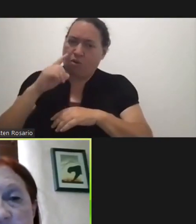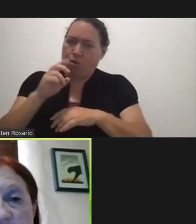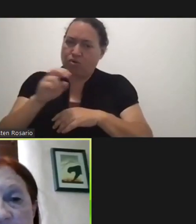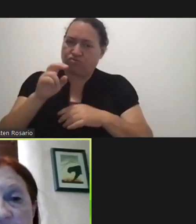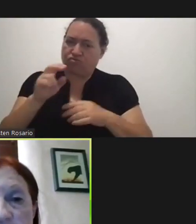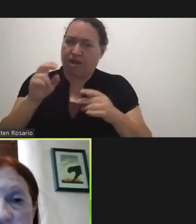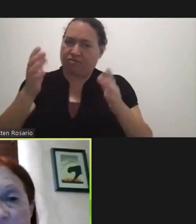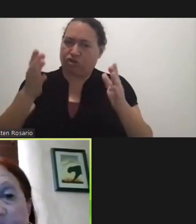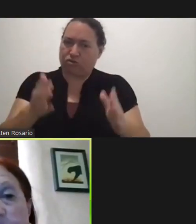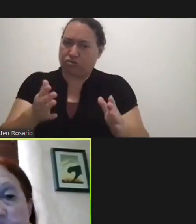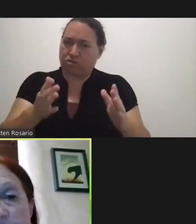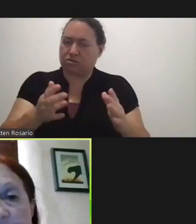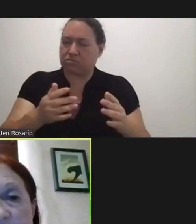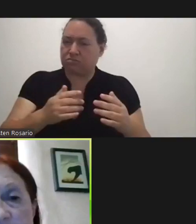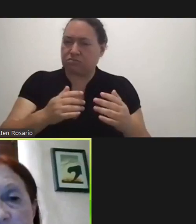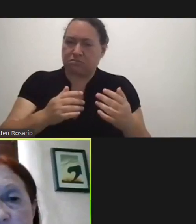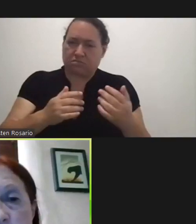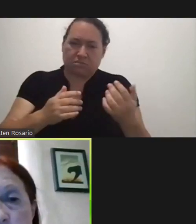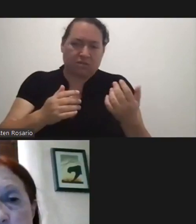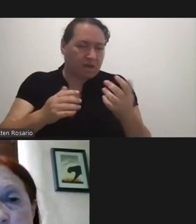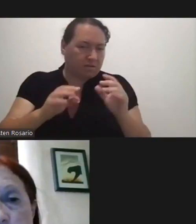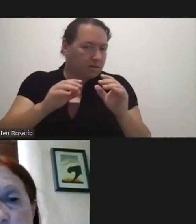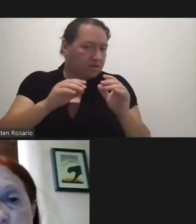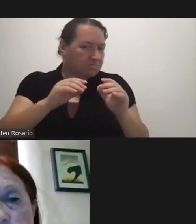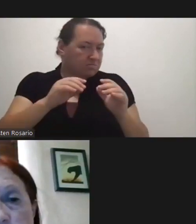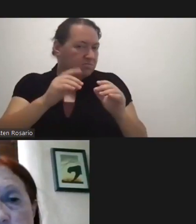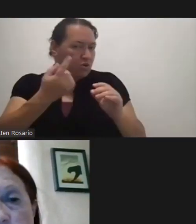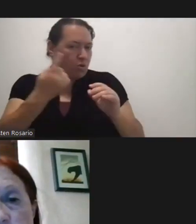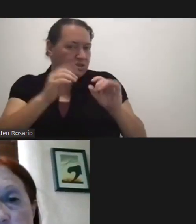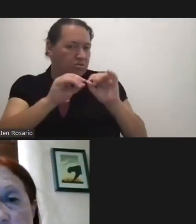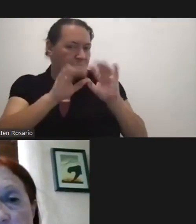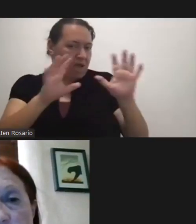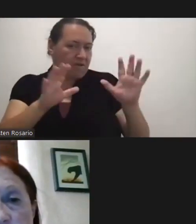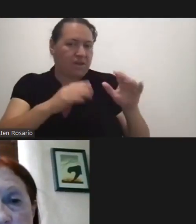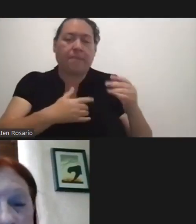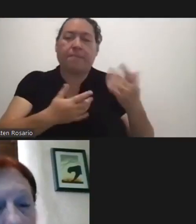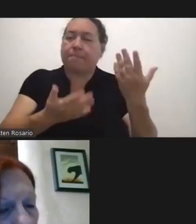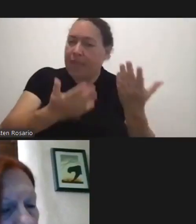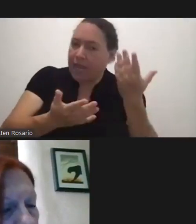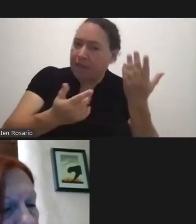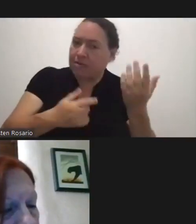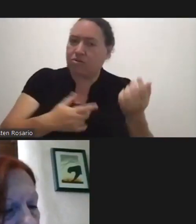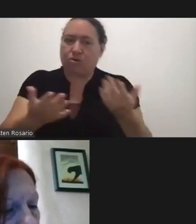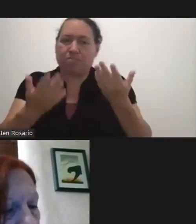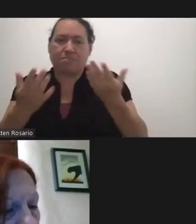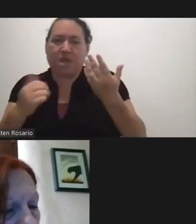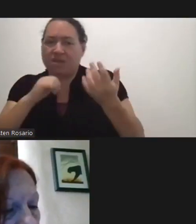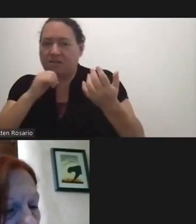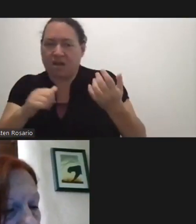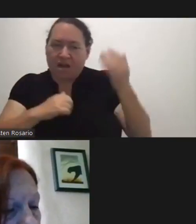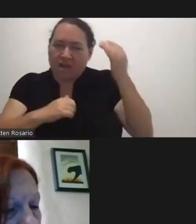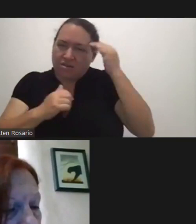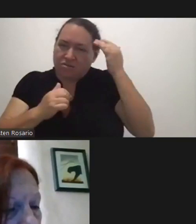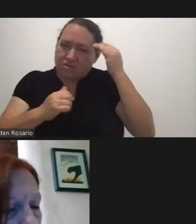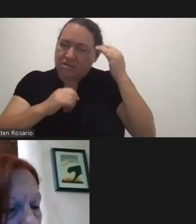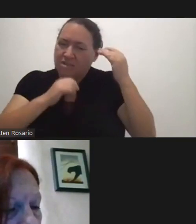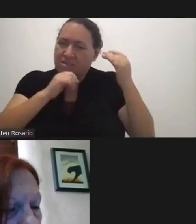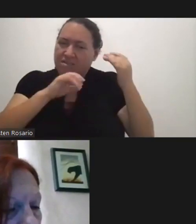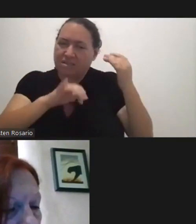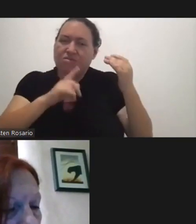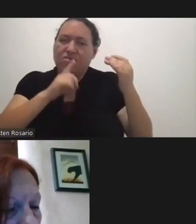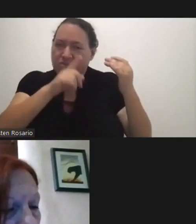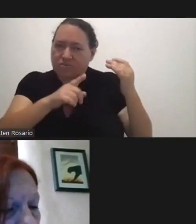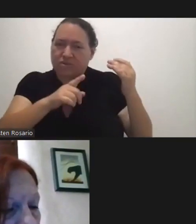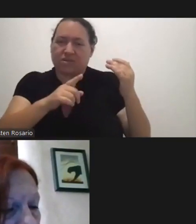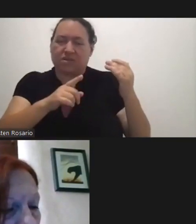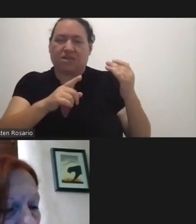Saying Just To Clarify It May Or It May Not I Know That's Not A Definitive Answer